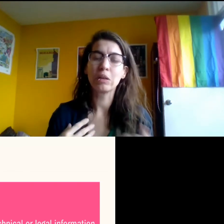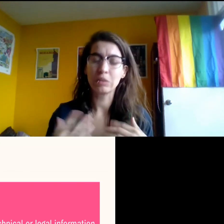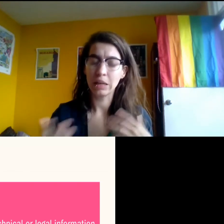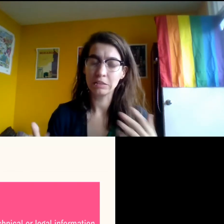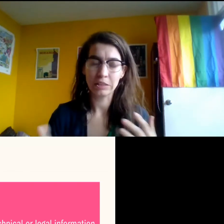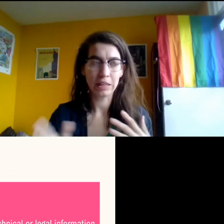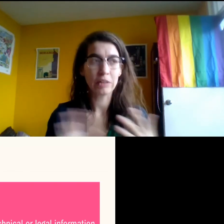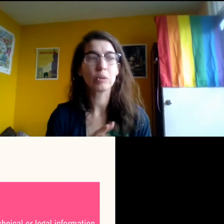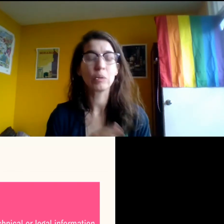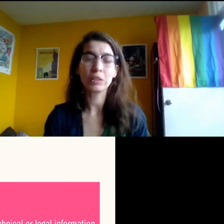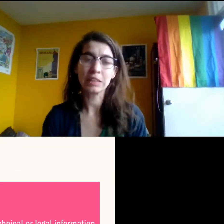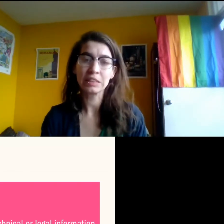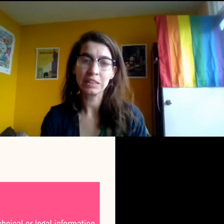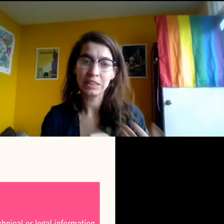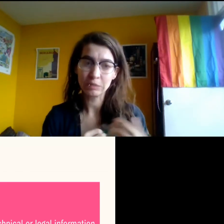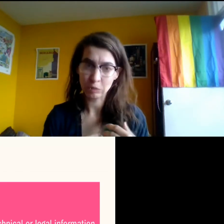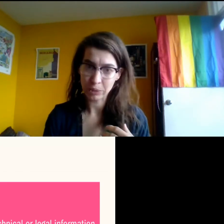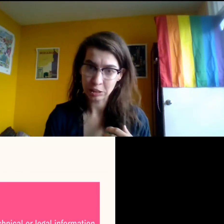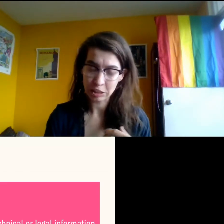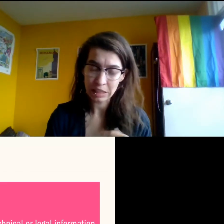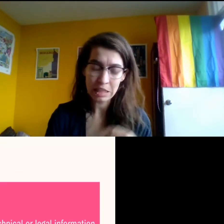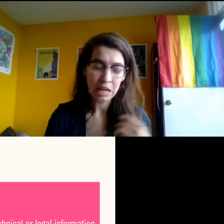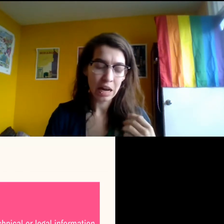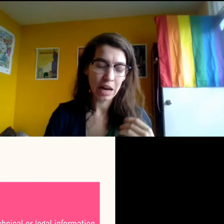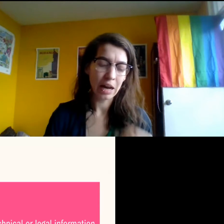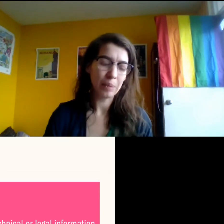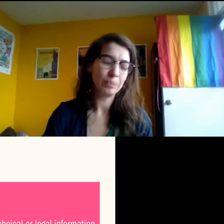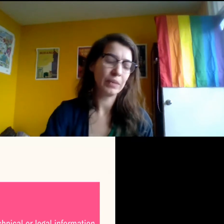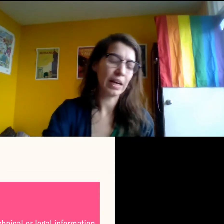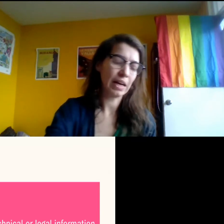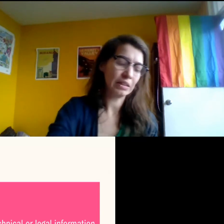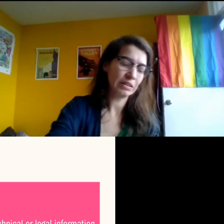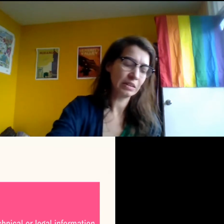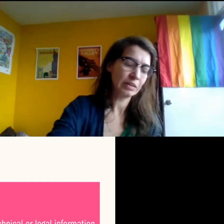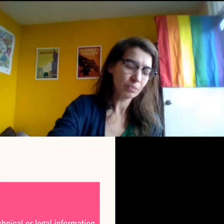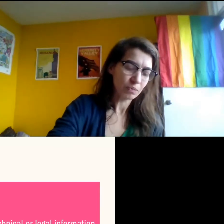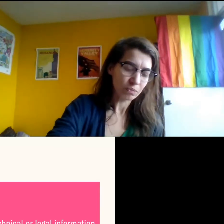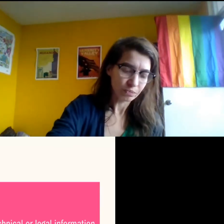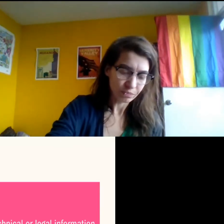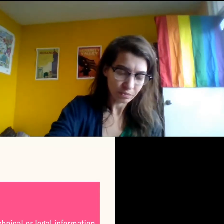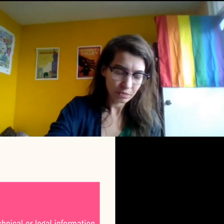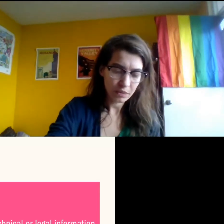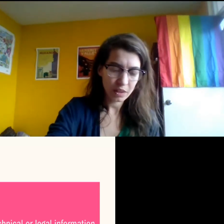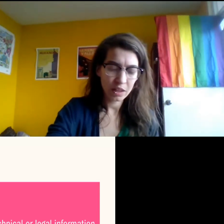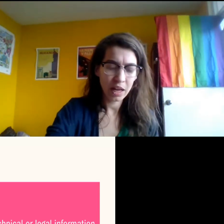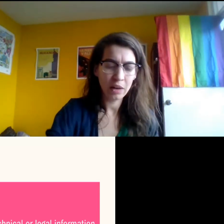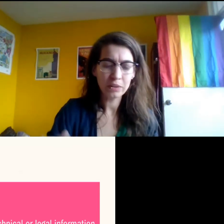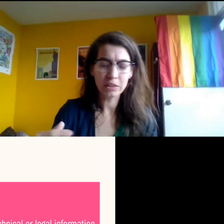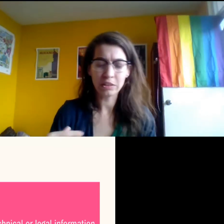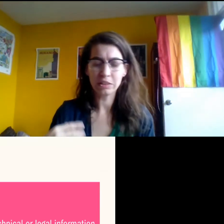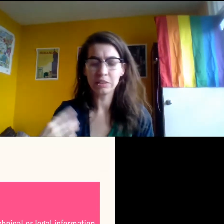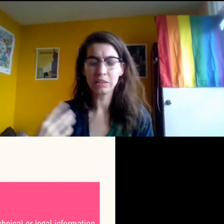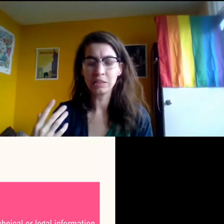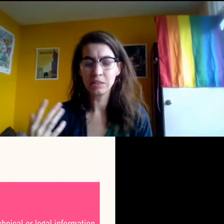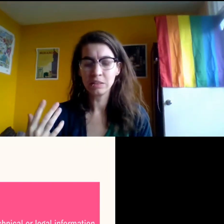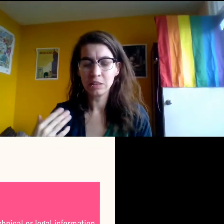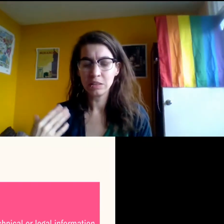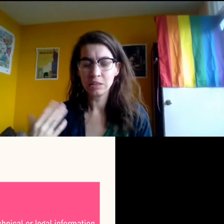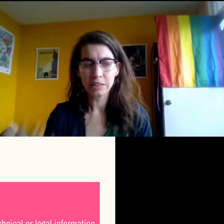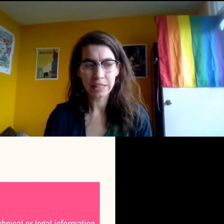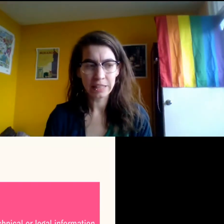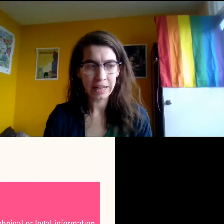how, I'm sorry, how you're organizing the information, um, and how you're